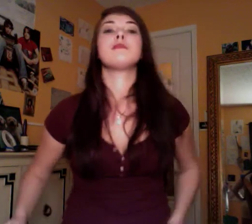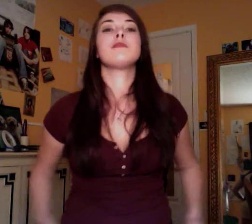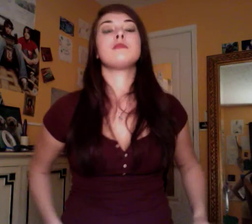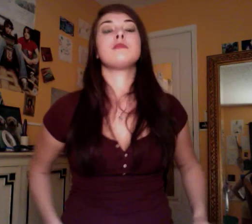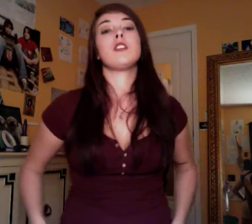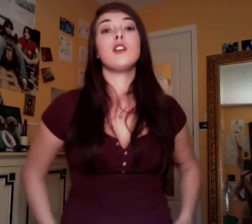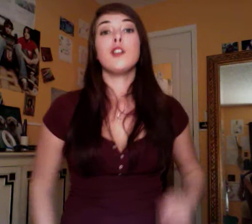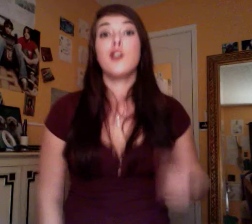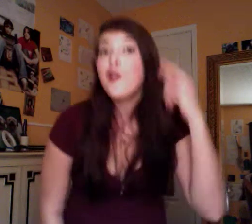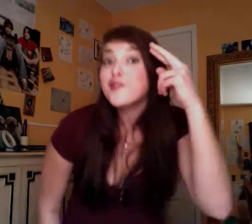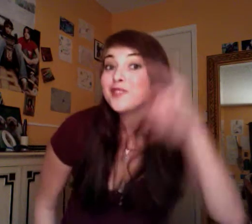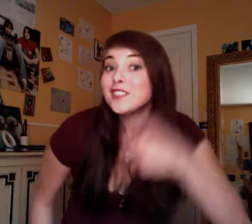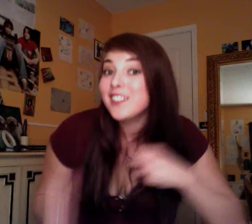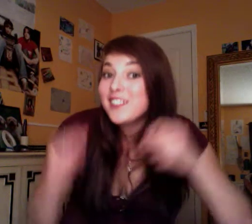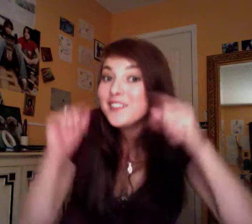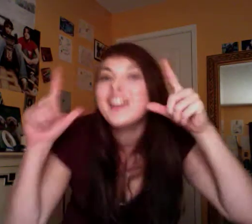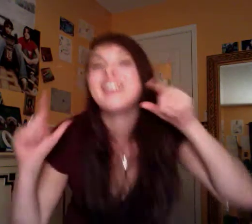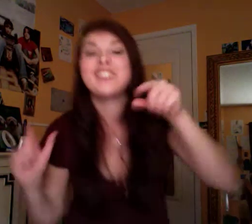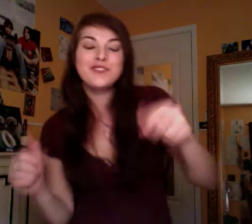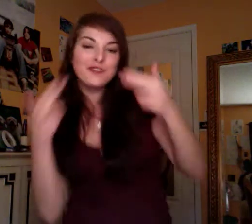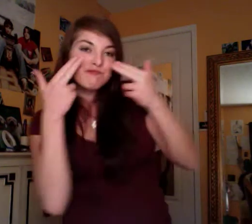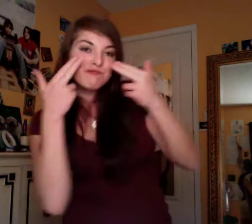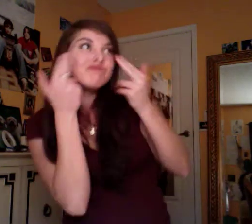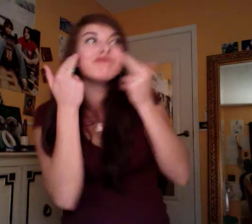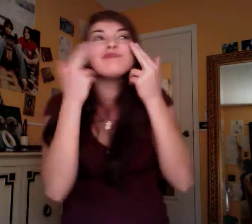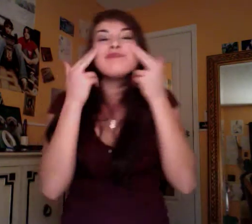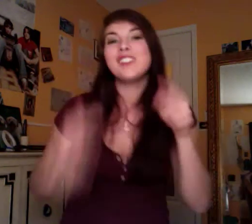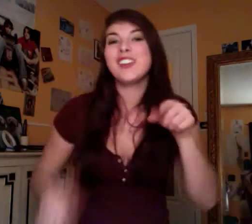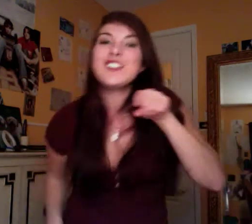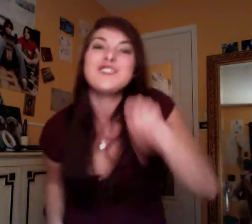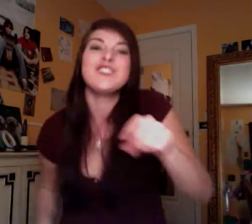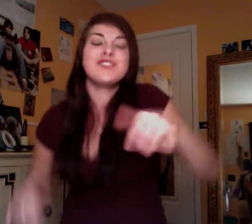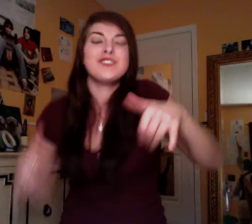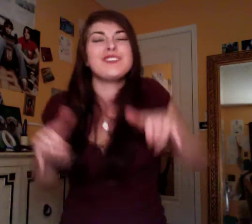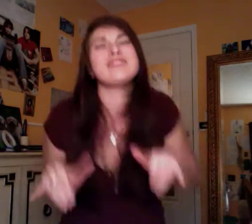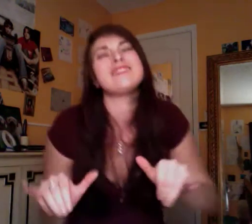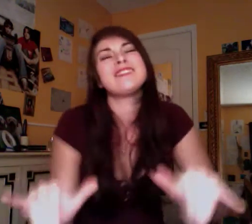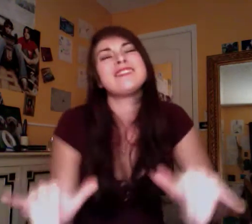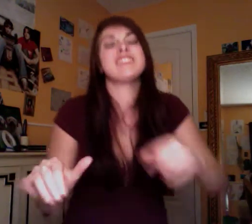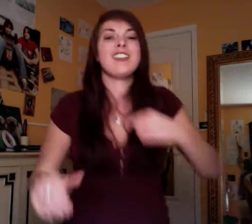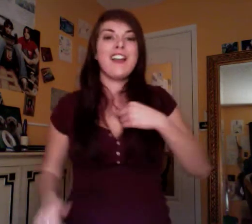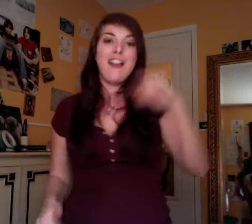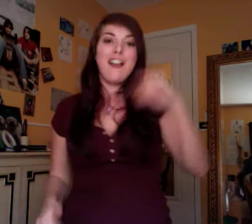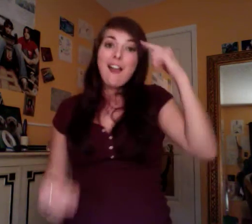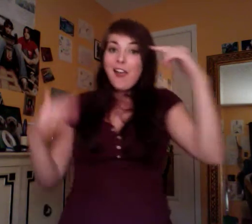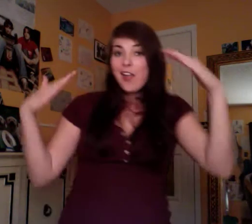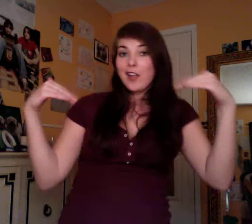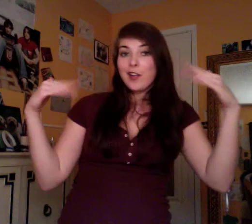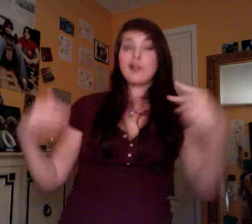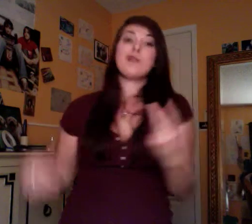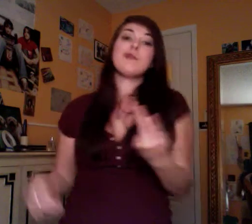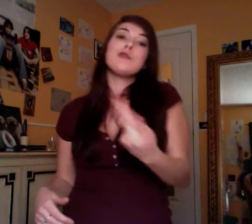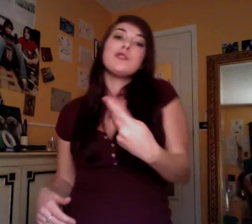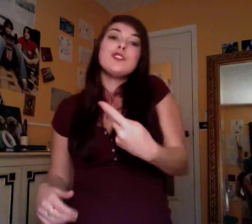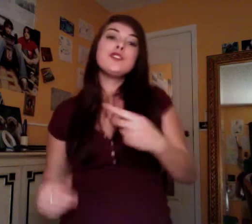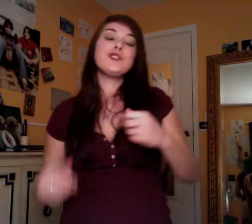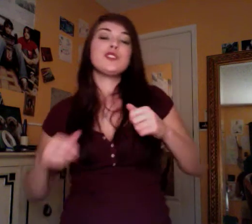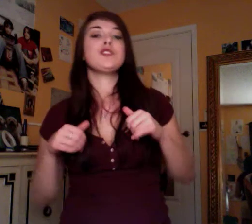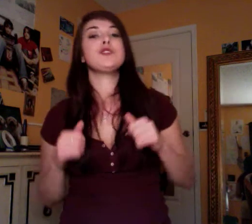you're the one that I